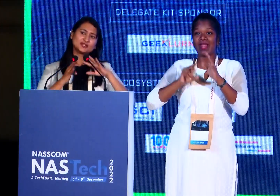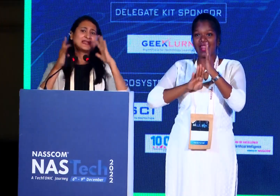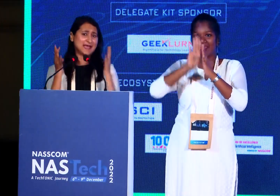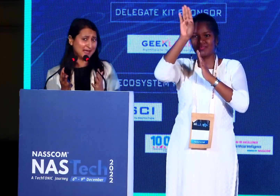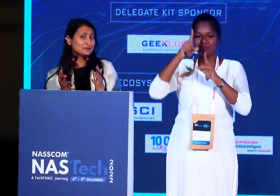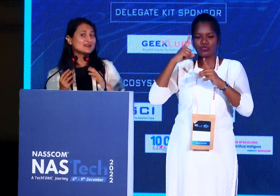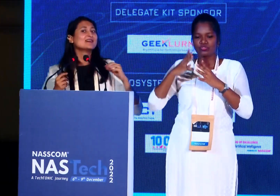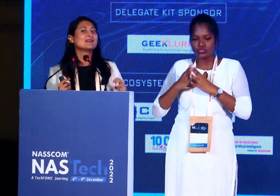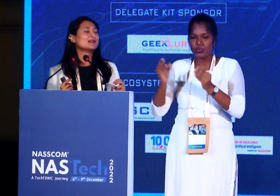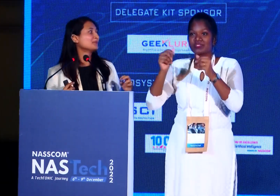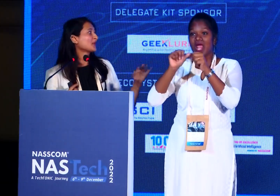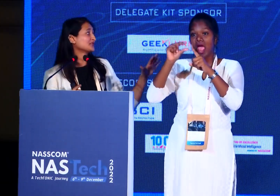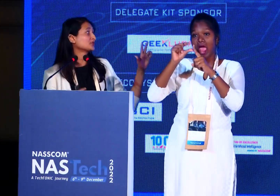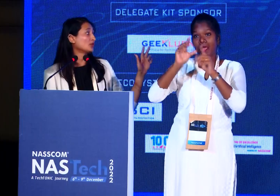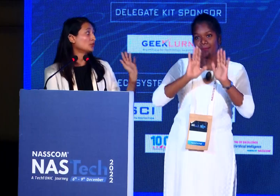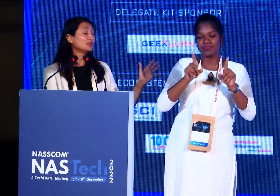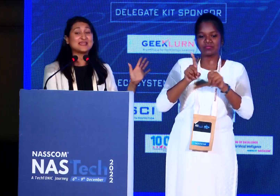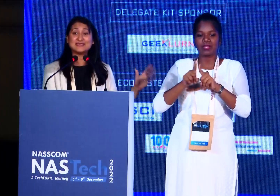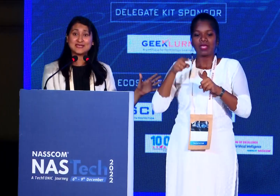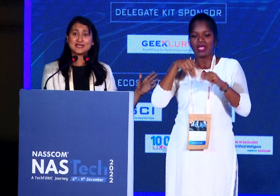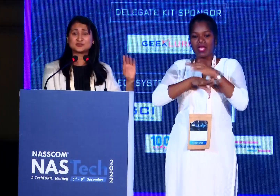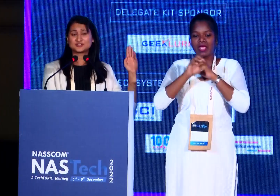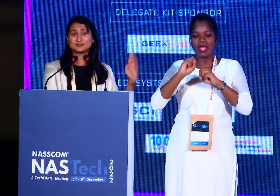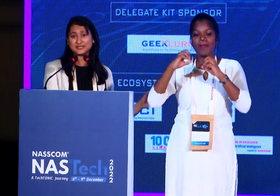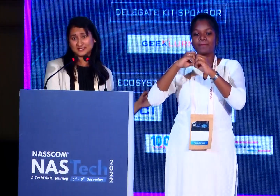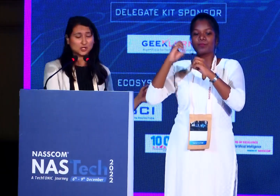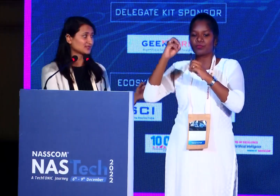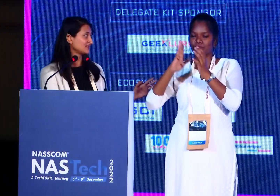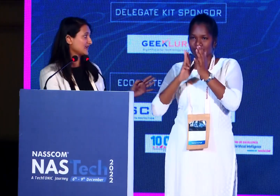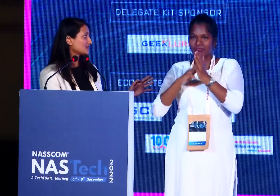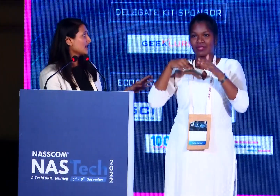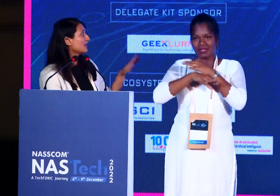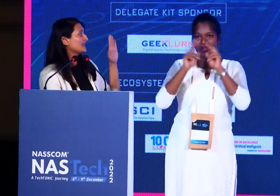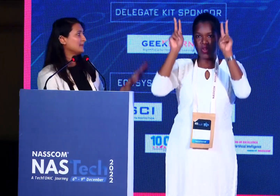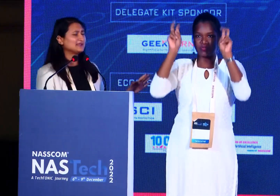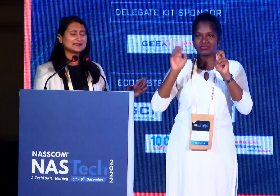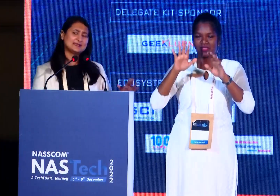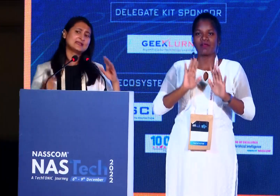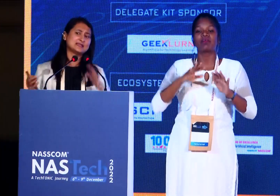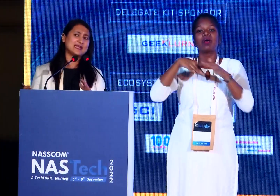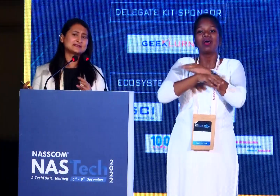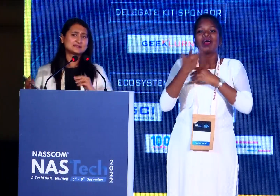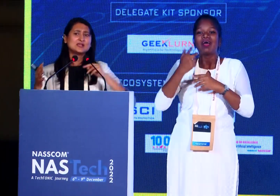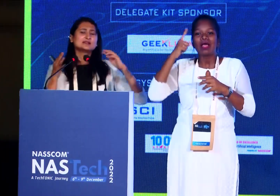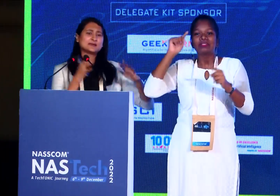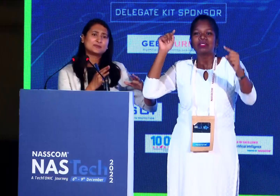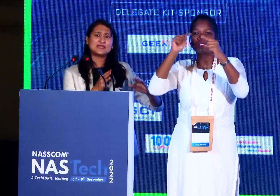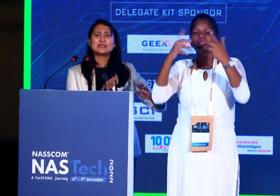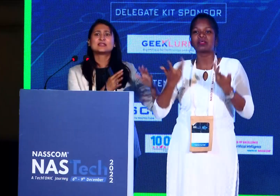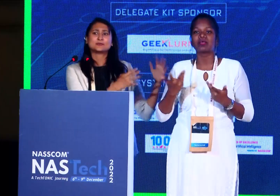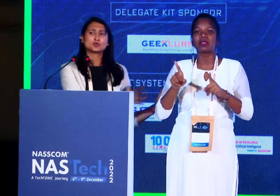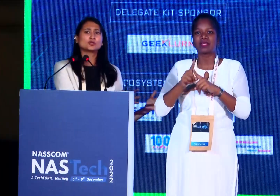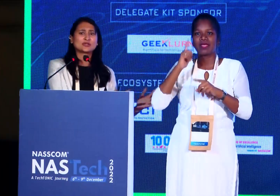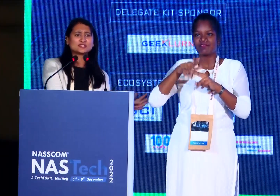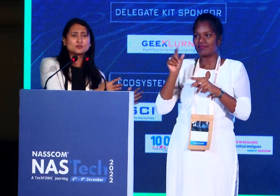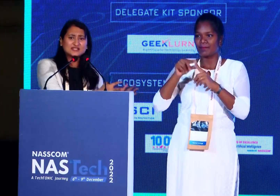solution, an app, which is called Wound Tele AI, which is in beta launch stage, where it basically connects somebody